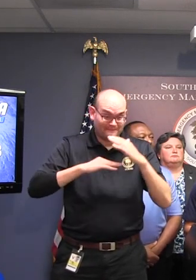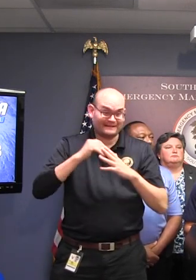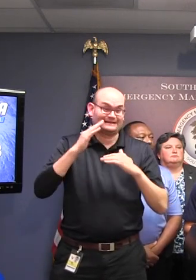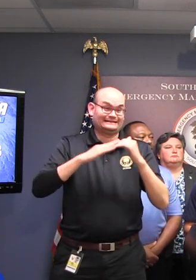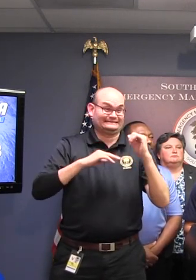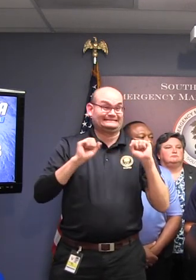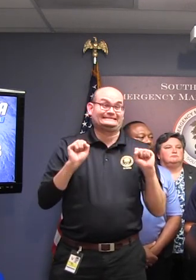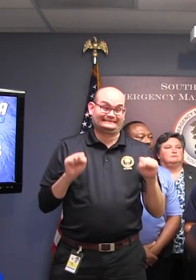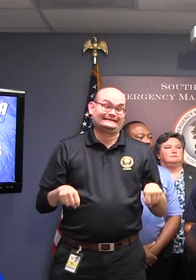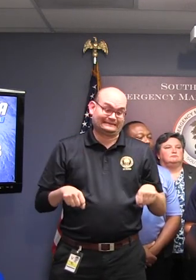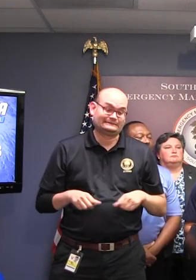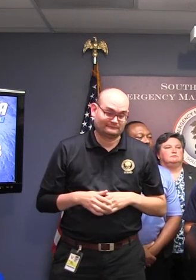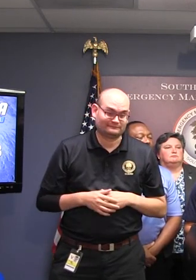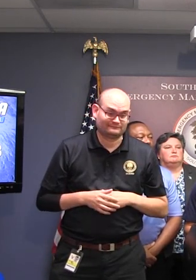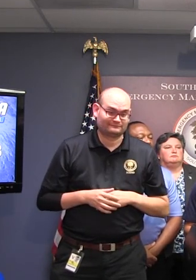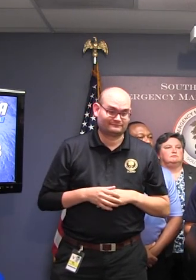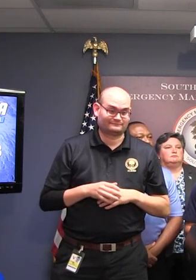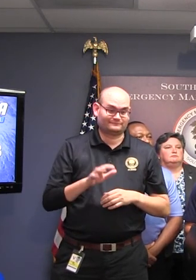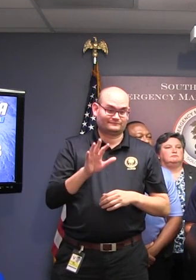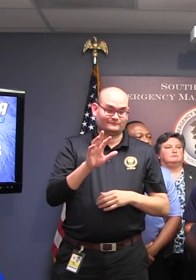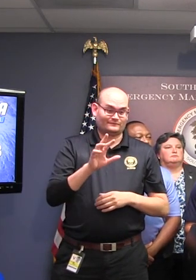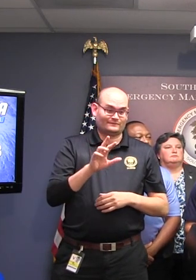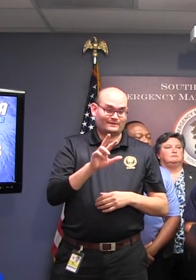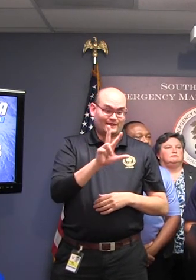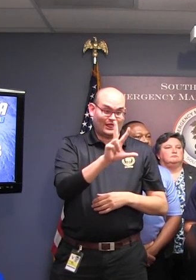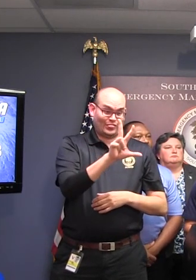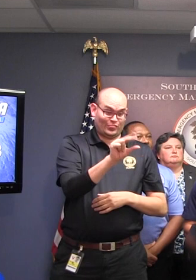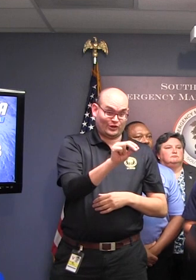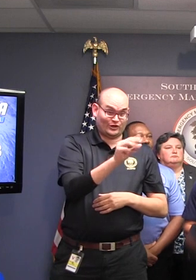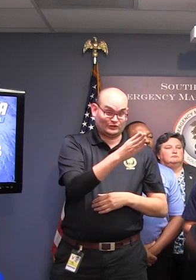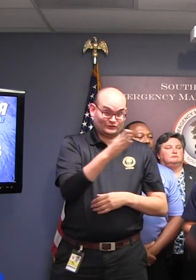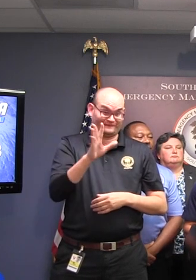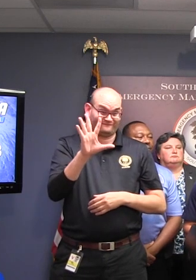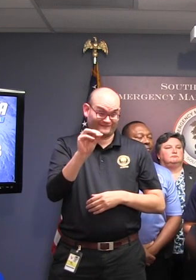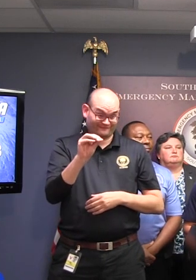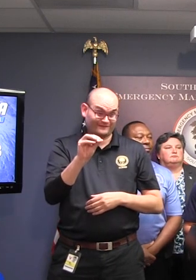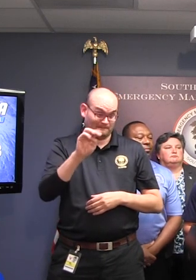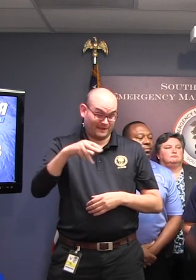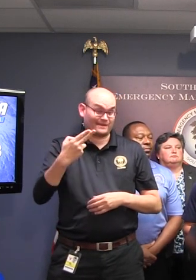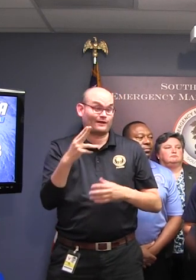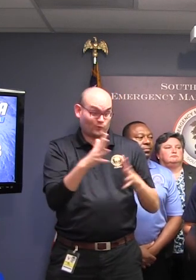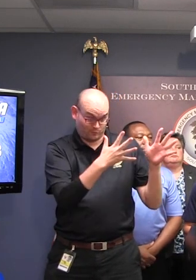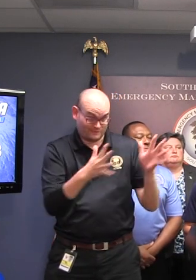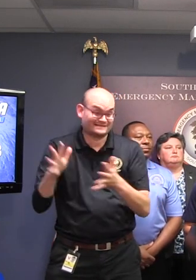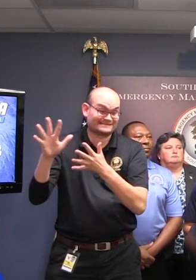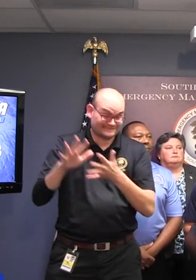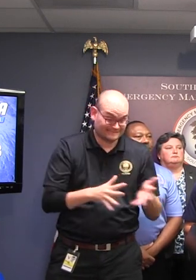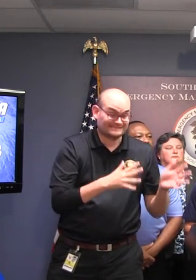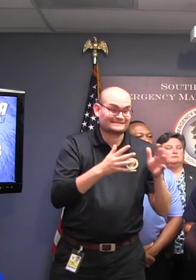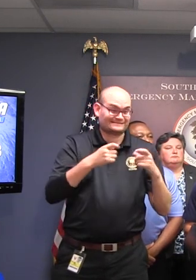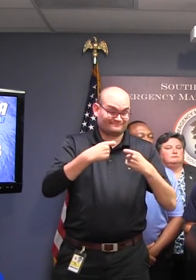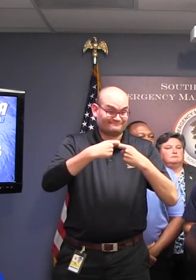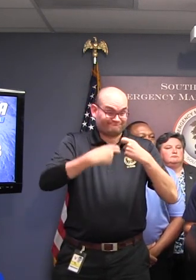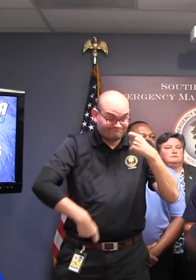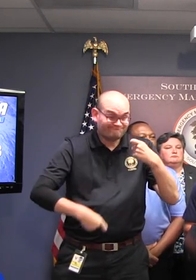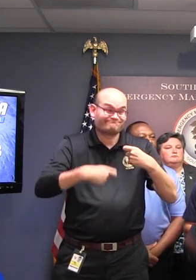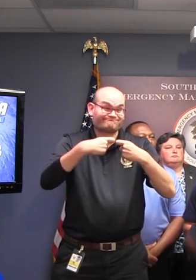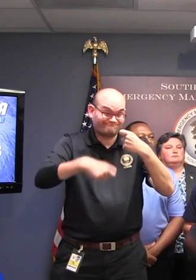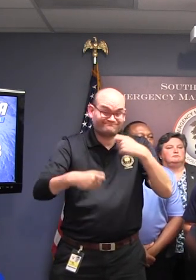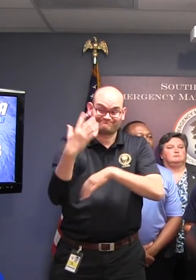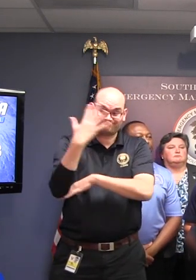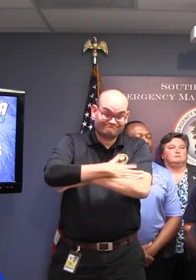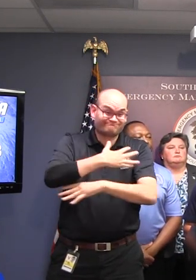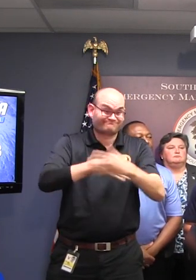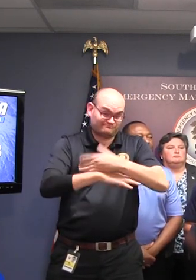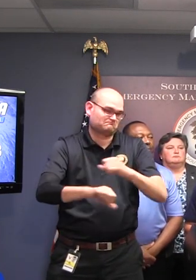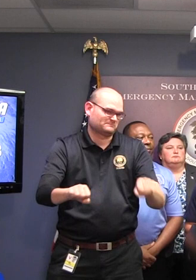Elsewhere, 30 to 50 mile an hour wind gusts are possible and also likely result in some power outages. 4